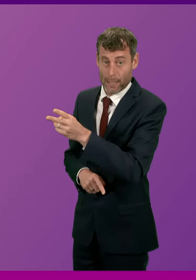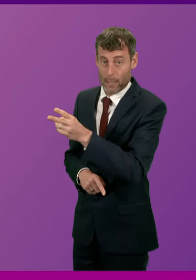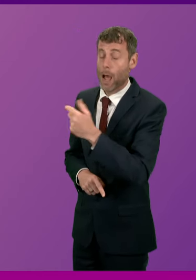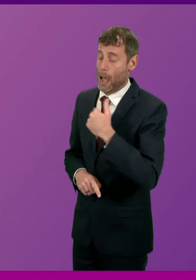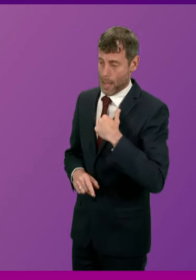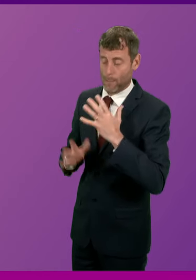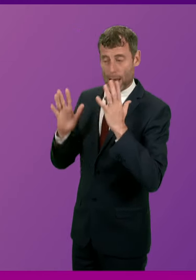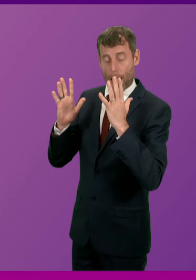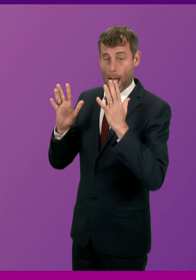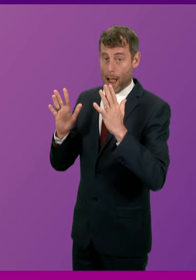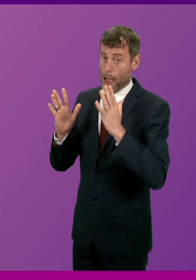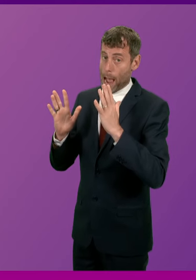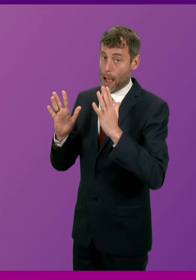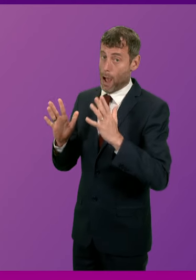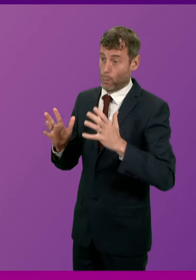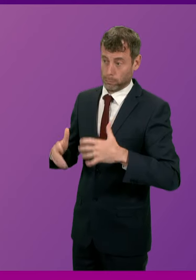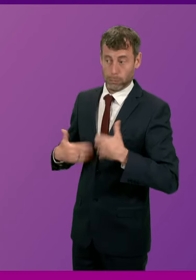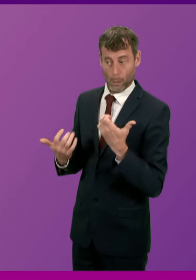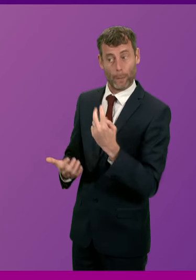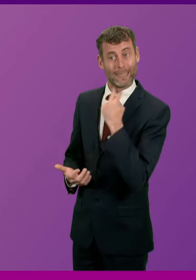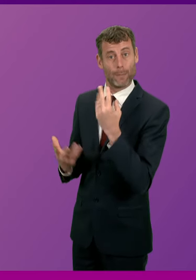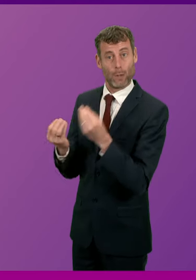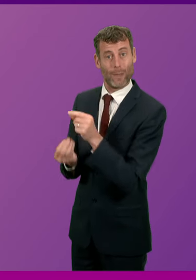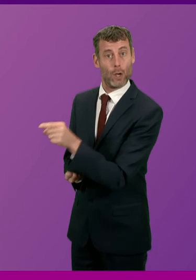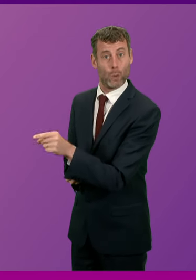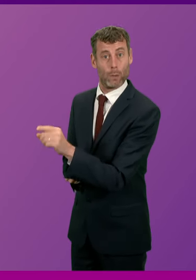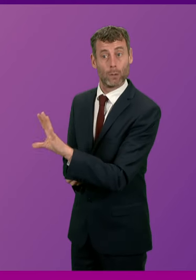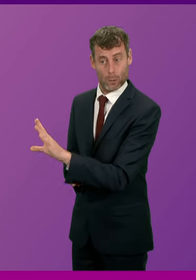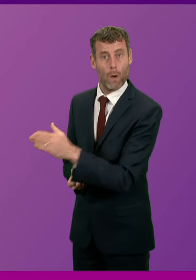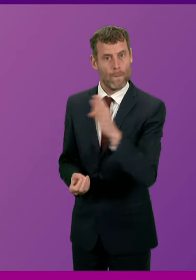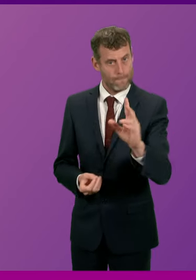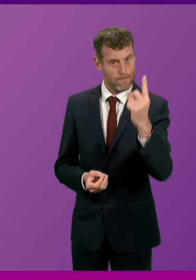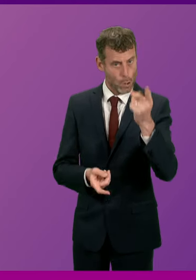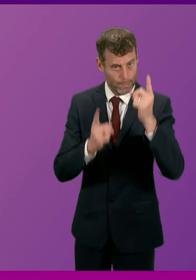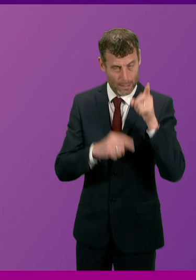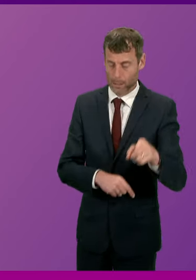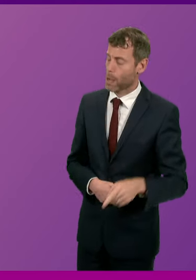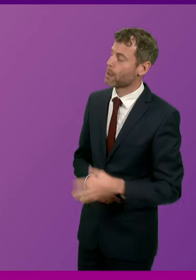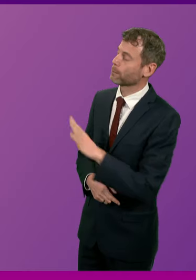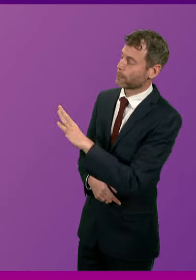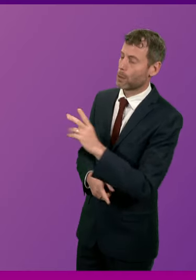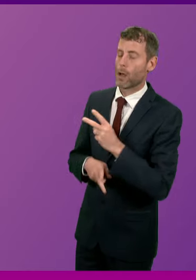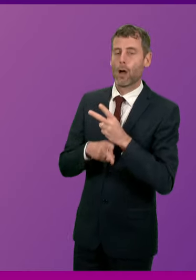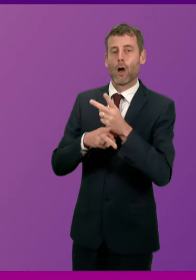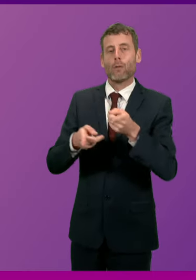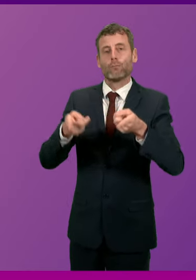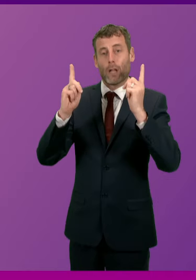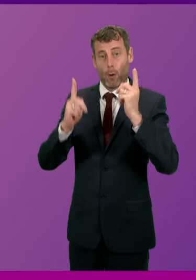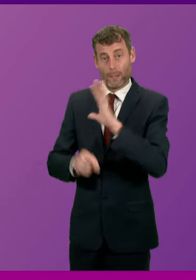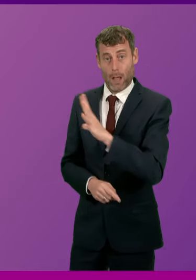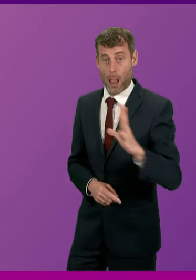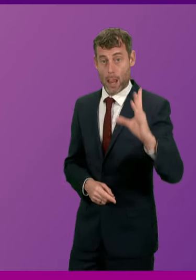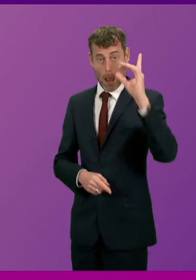will be extremely frustrated and disappointed. First Minister. So, presiding officer, the issues that I raised last week